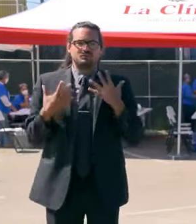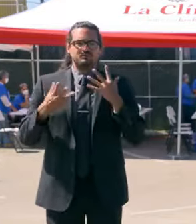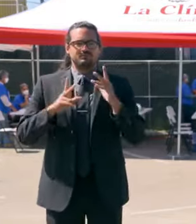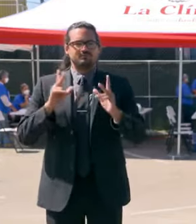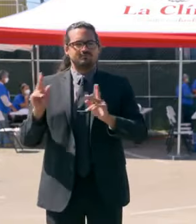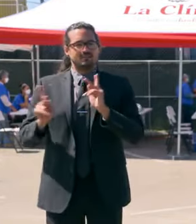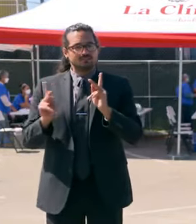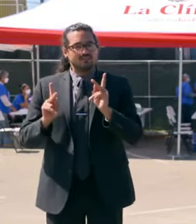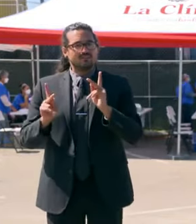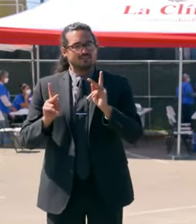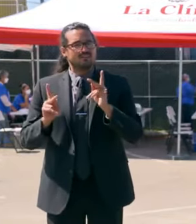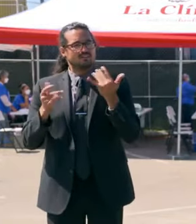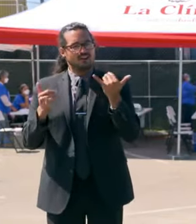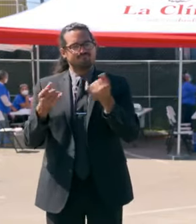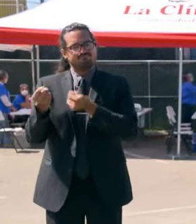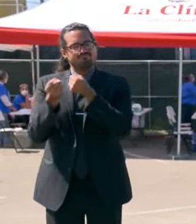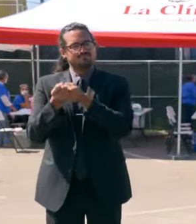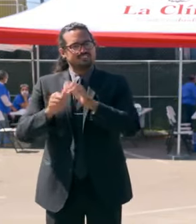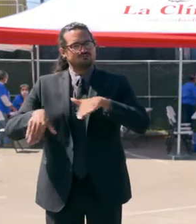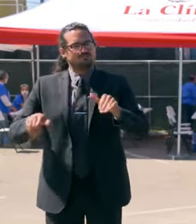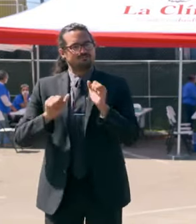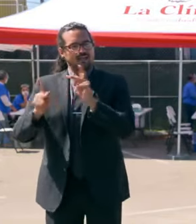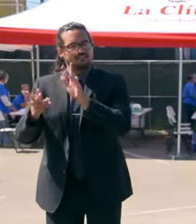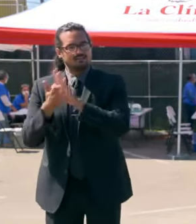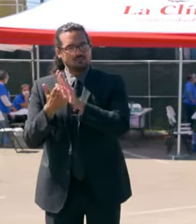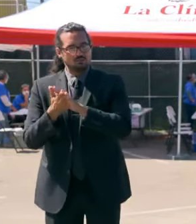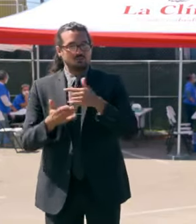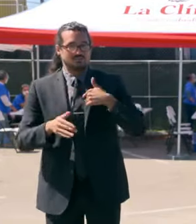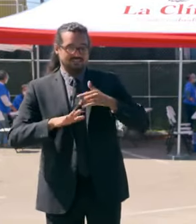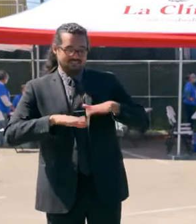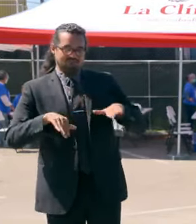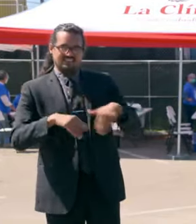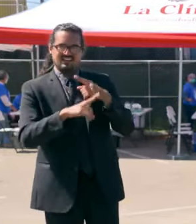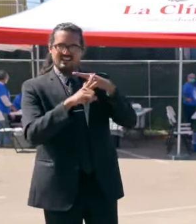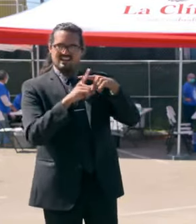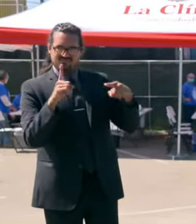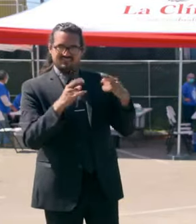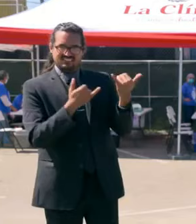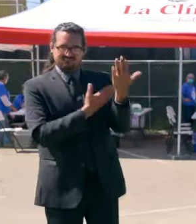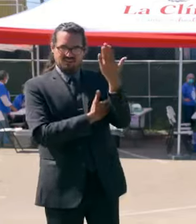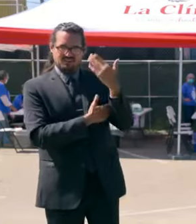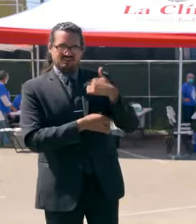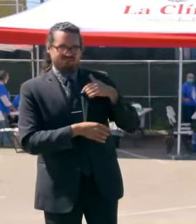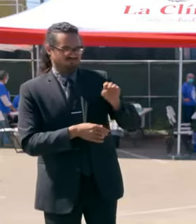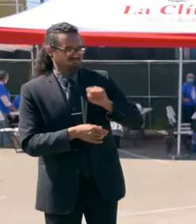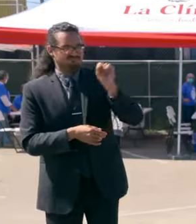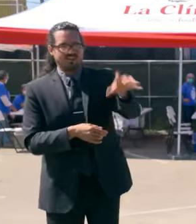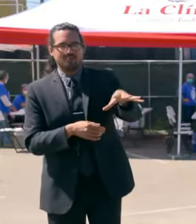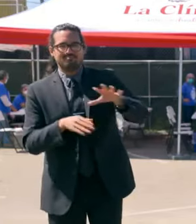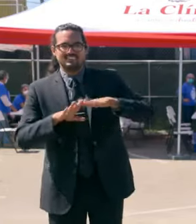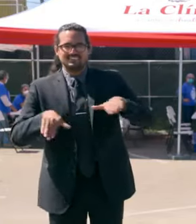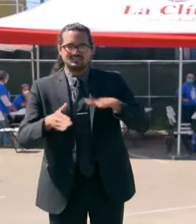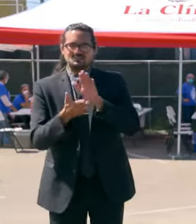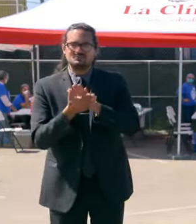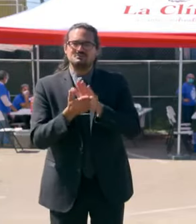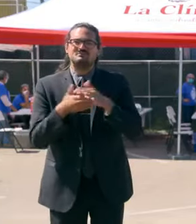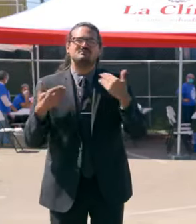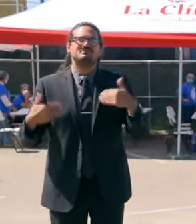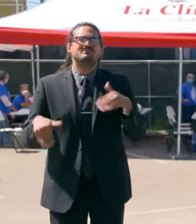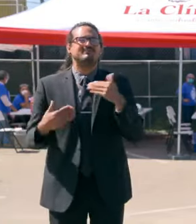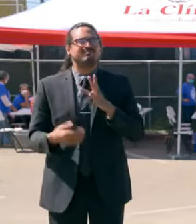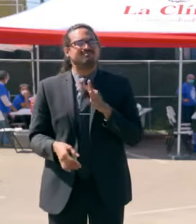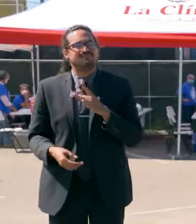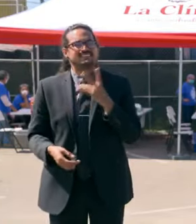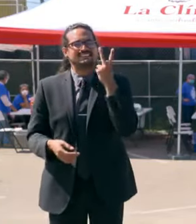my kids back in school this morning, where I got to drop them off. It was wonderful to see our kids wearing masks. It was